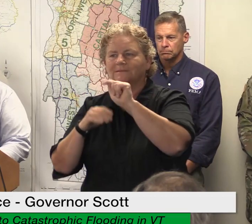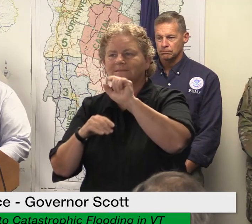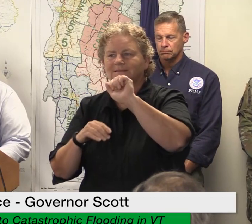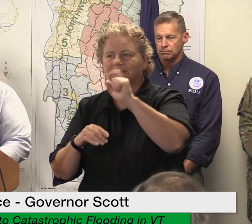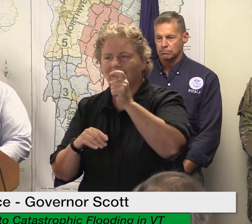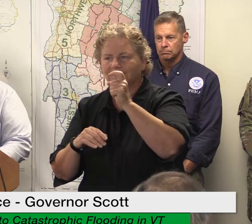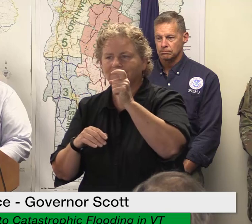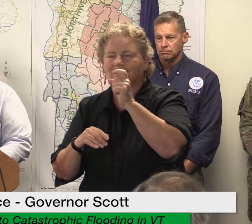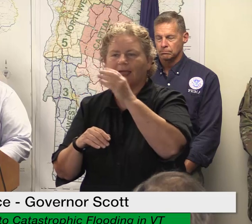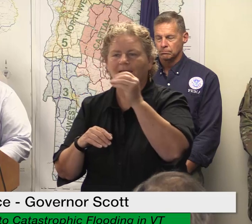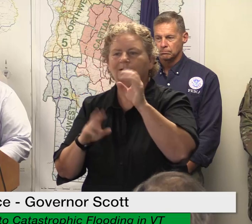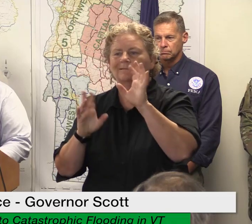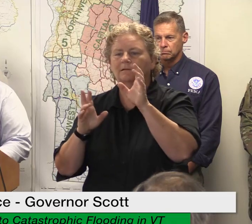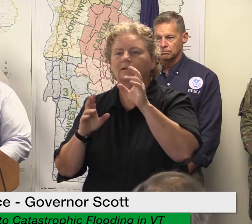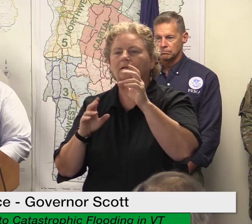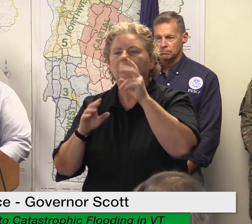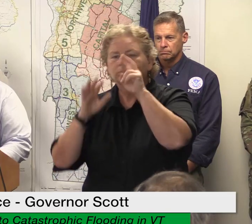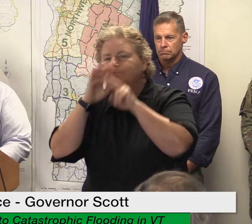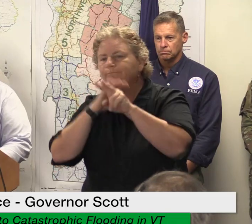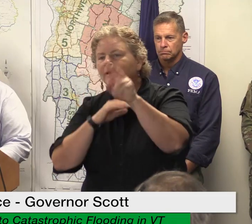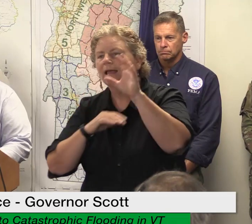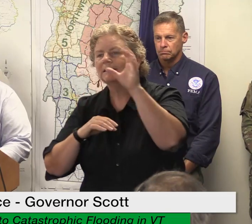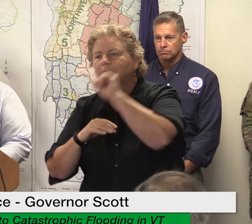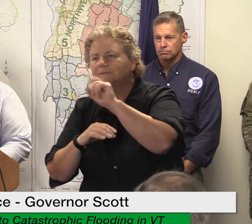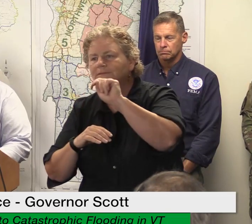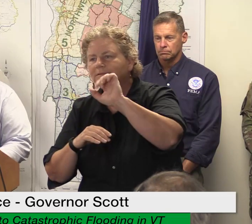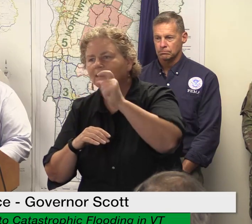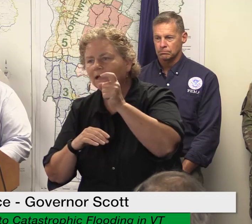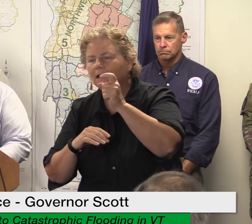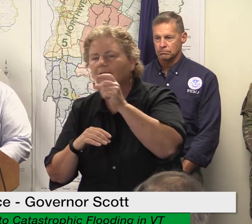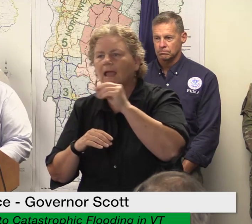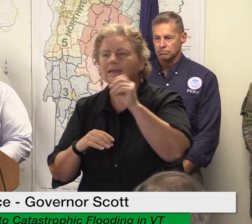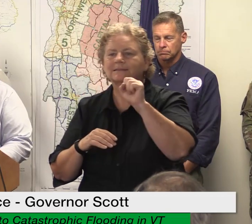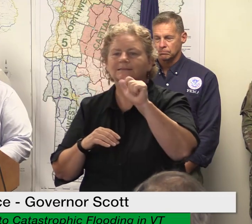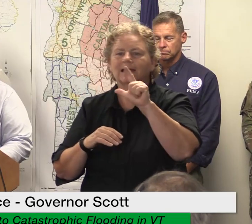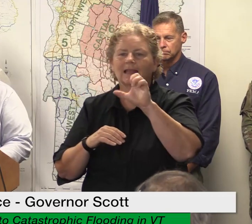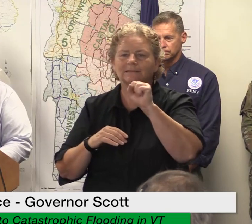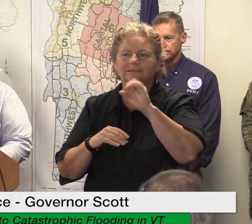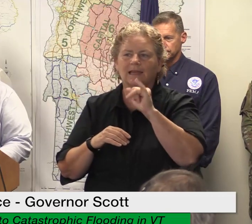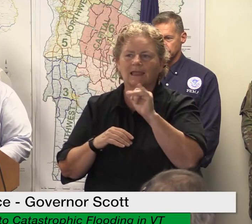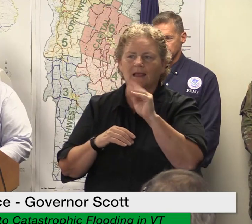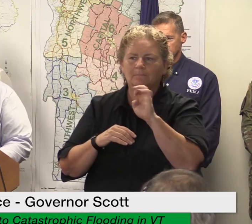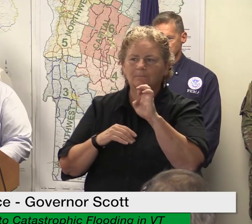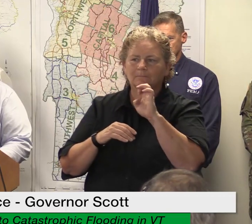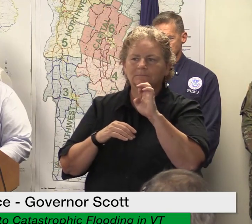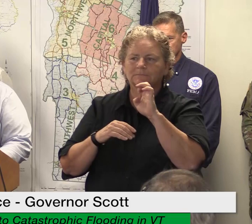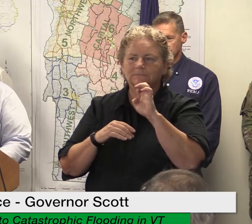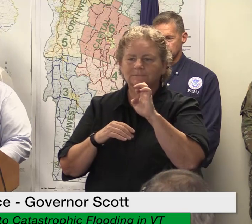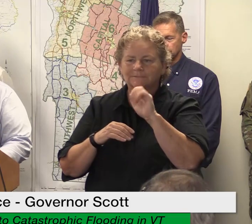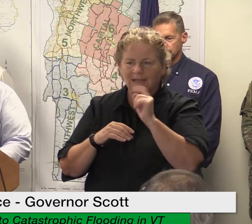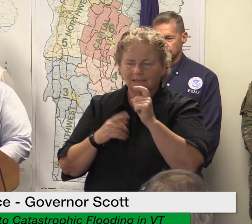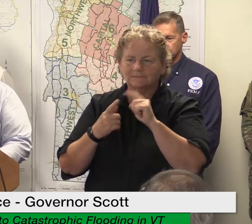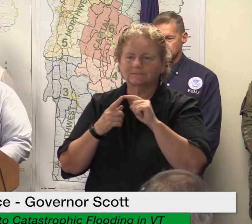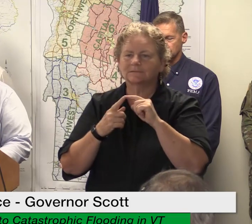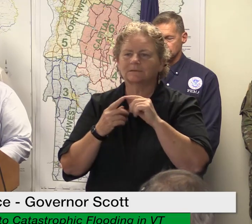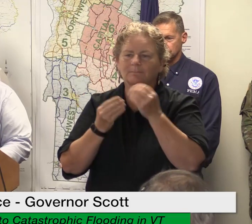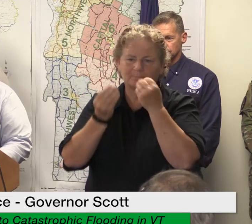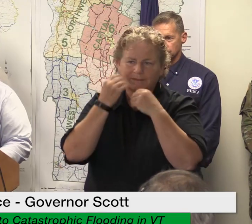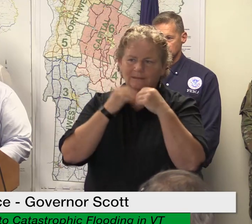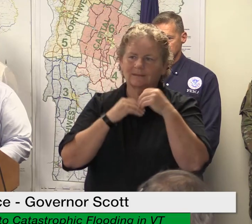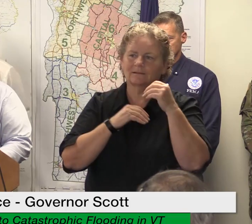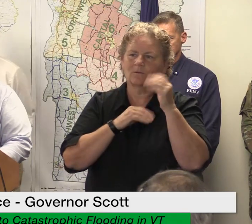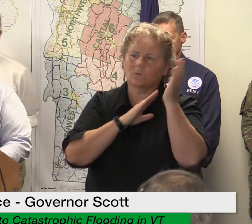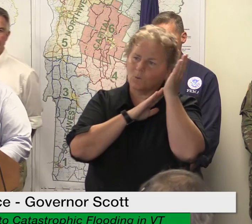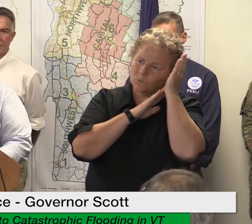payments sales and use tax meals and rooms tax and vermont payroll withholding tax as well as the